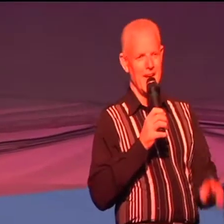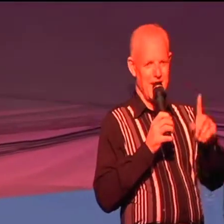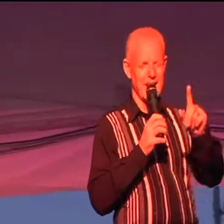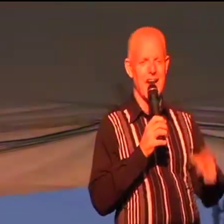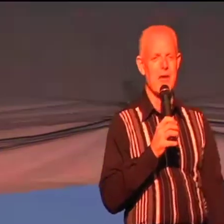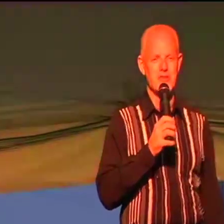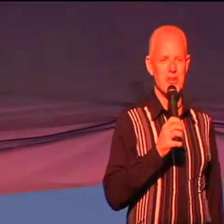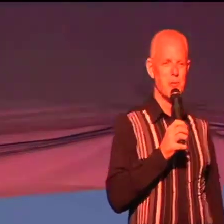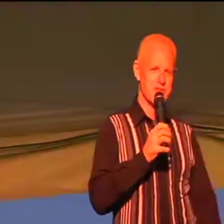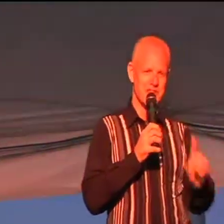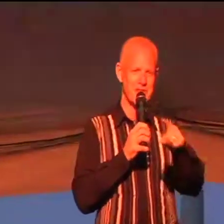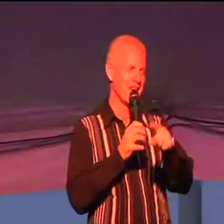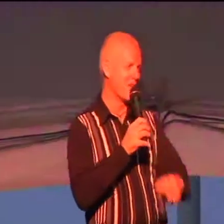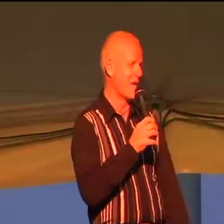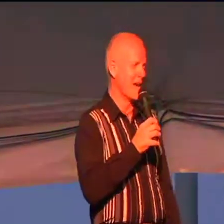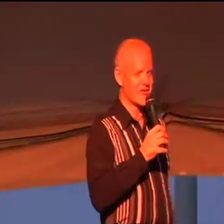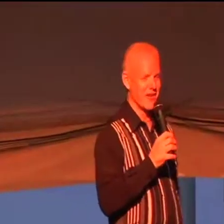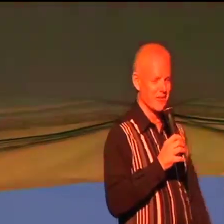And I can guarantee you, we'll see you same time next year.